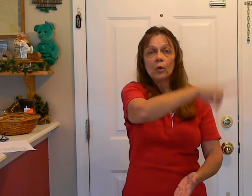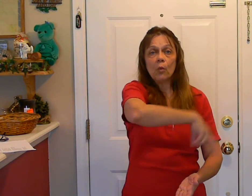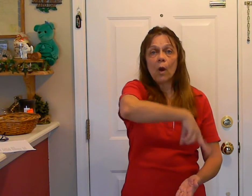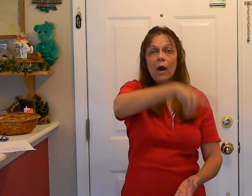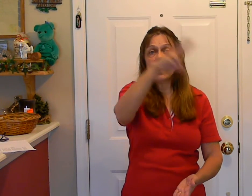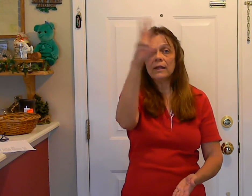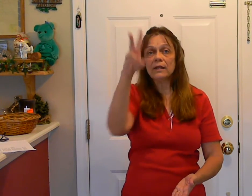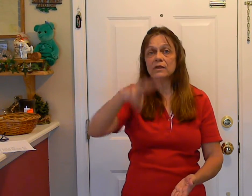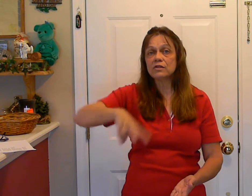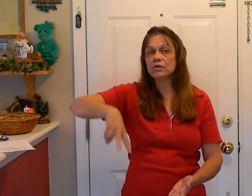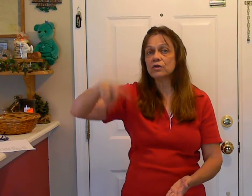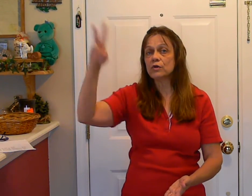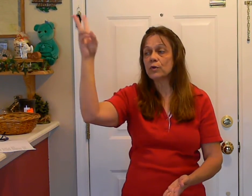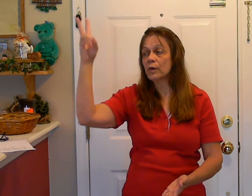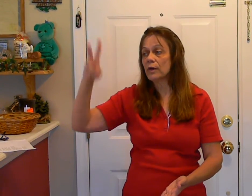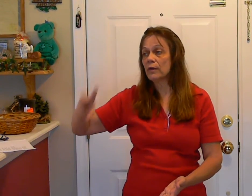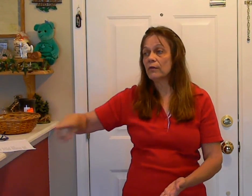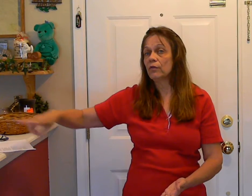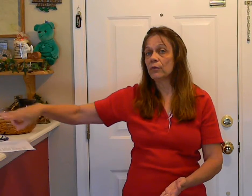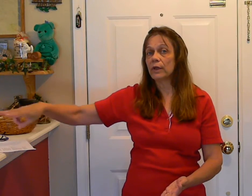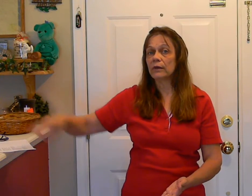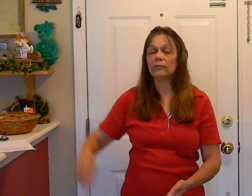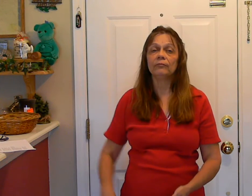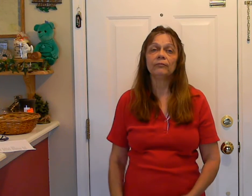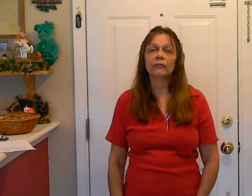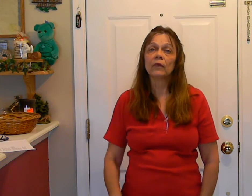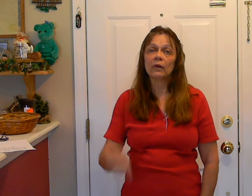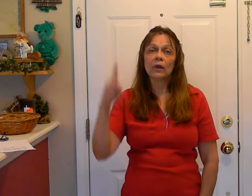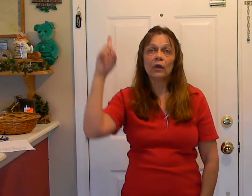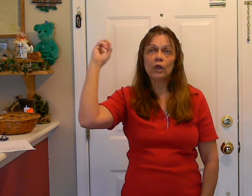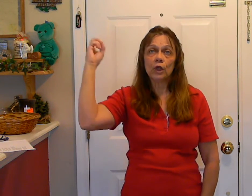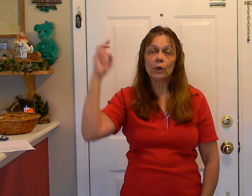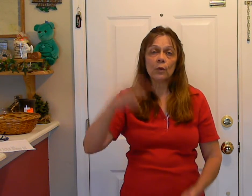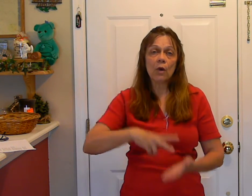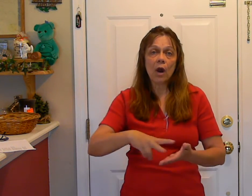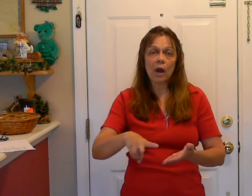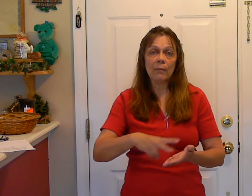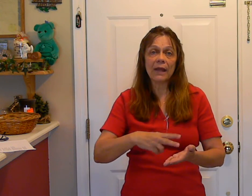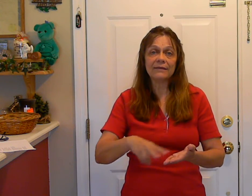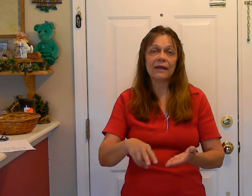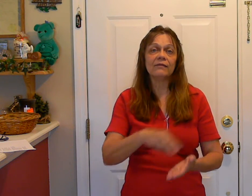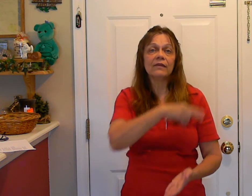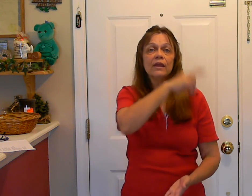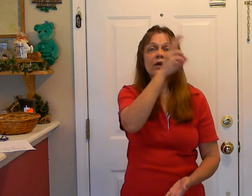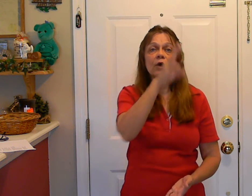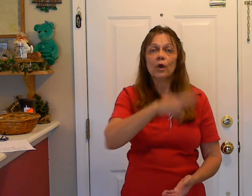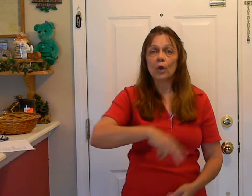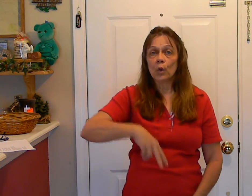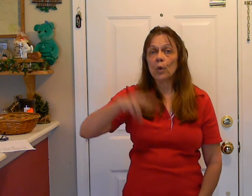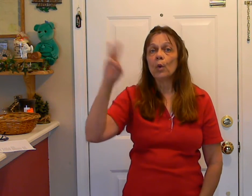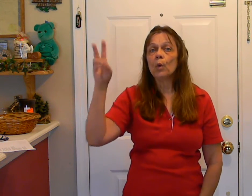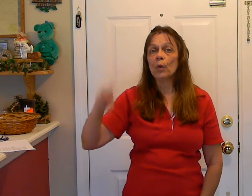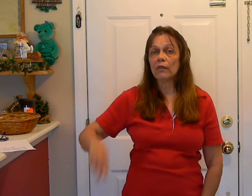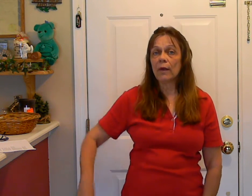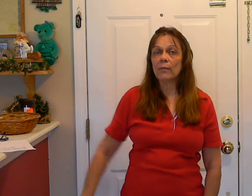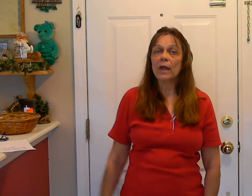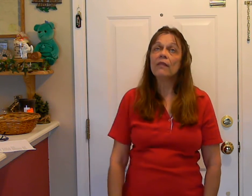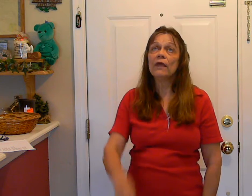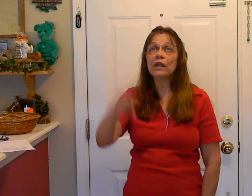One, two, three. You are my dancing rhythm. Then